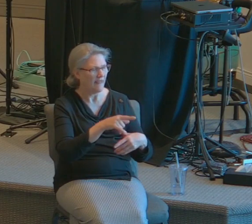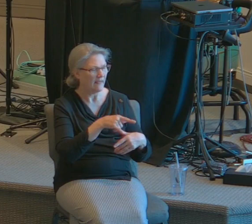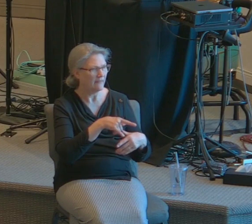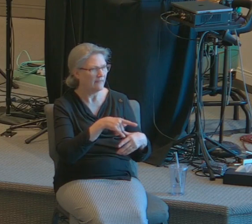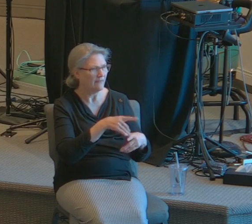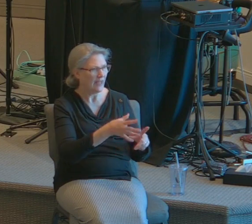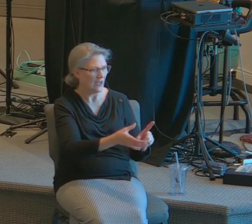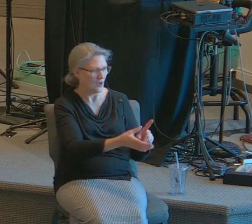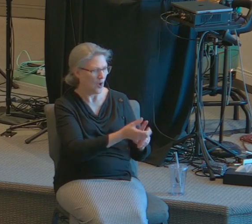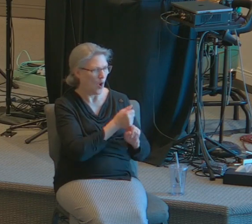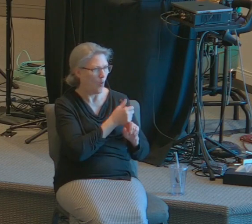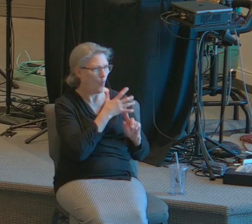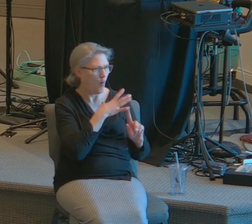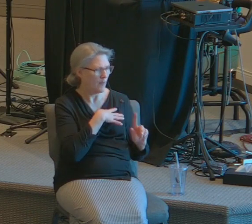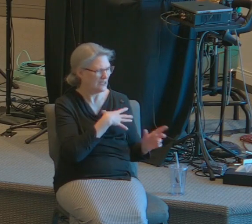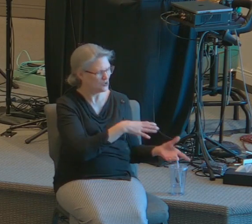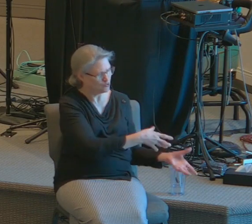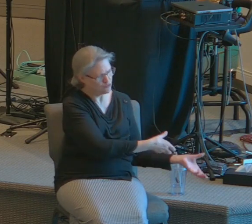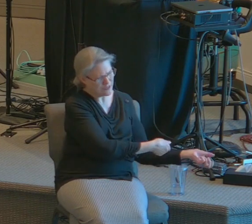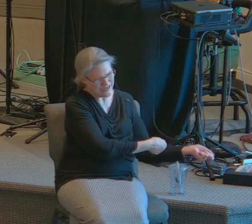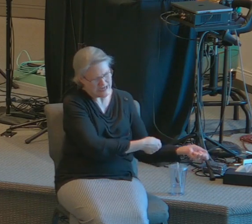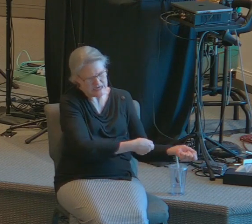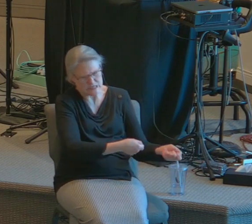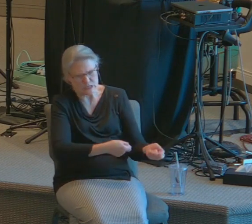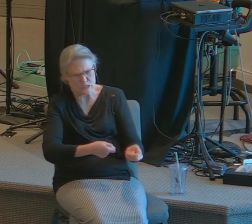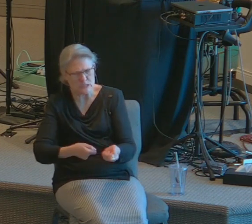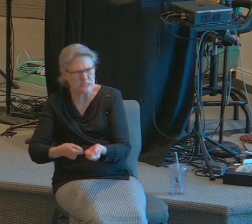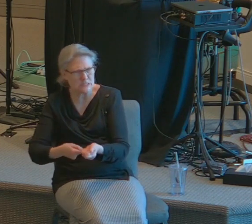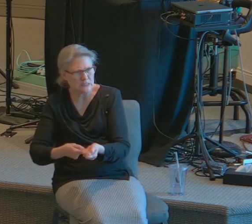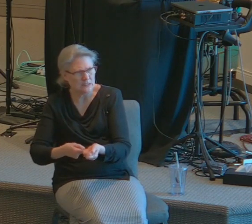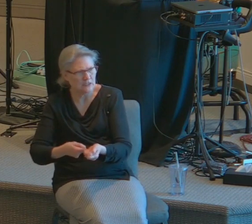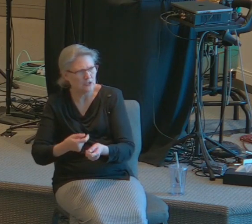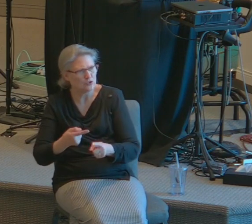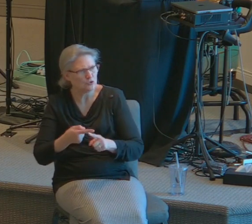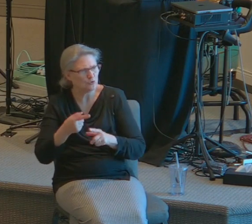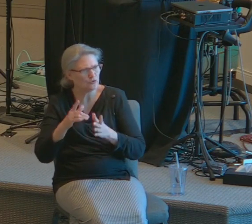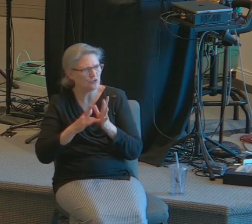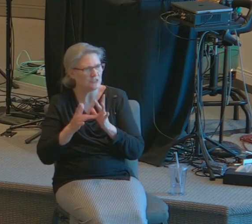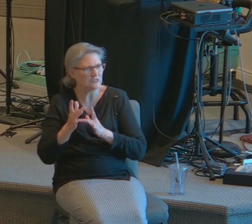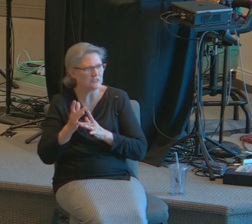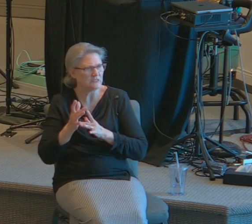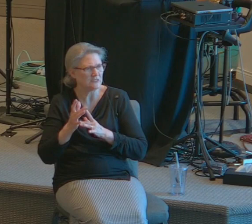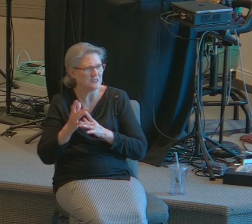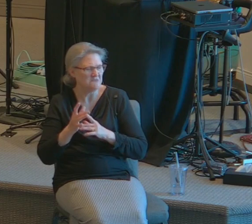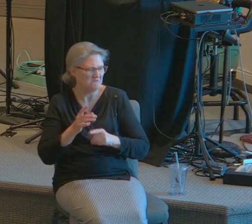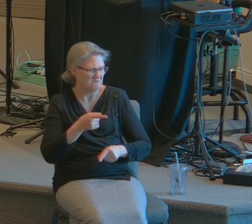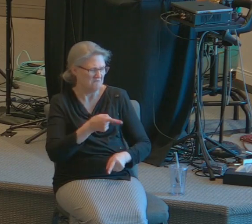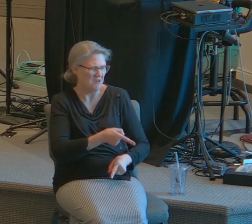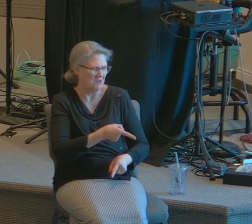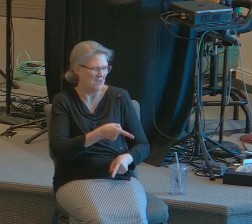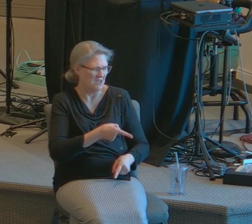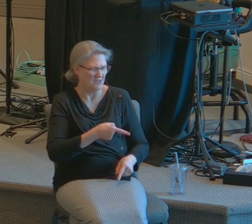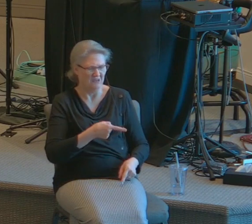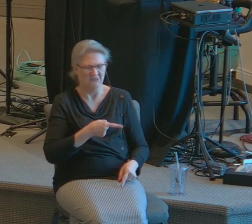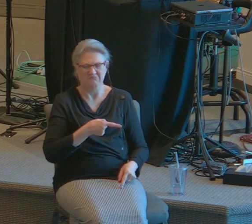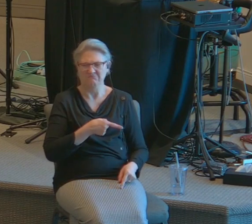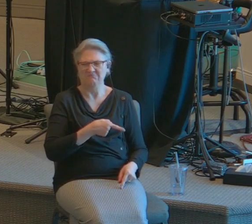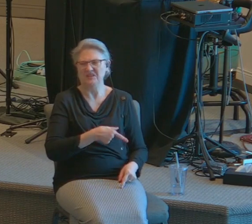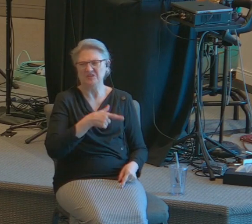Jesus Christ their announcement was one of arrogance